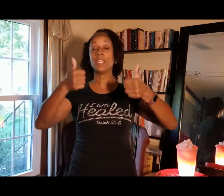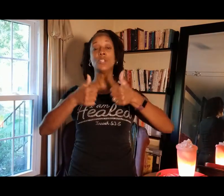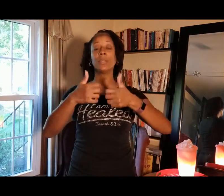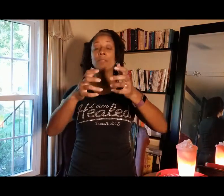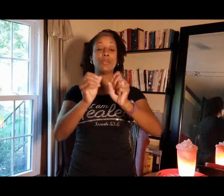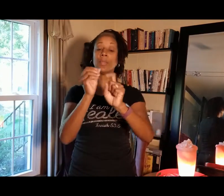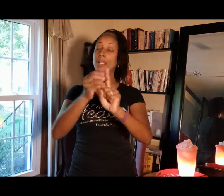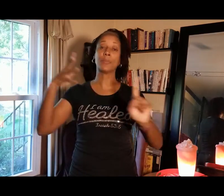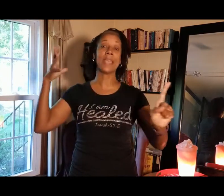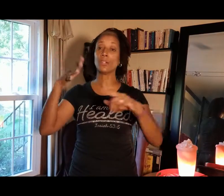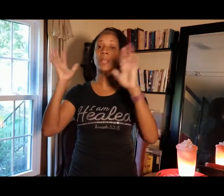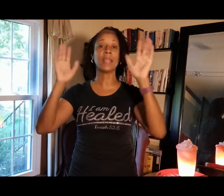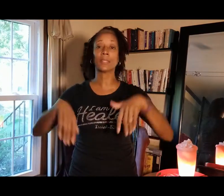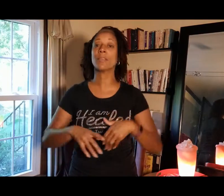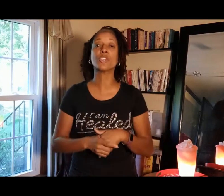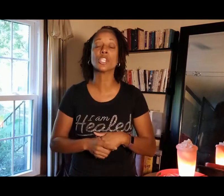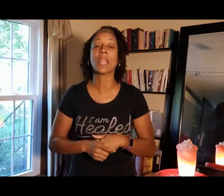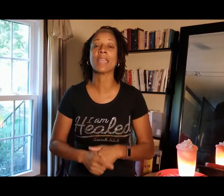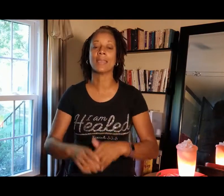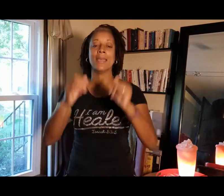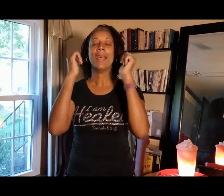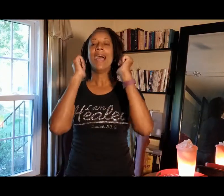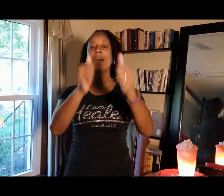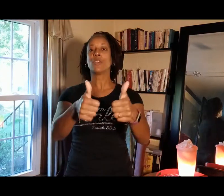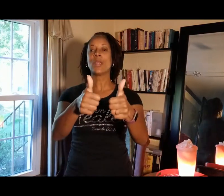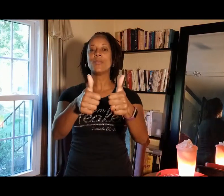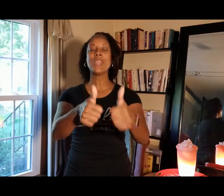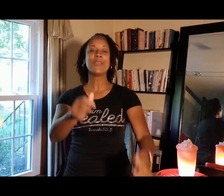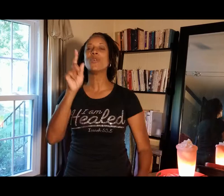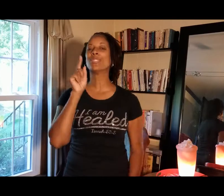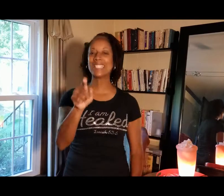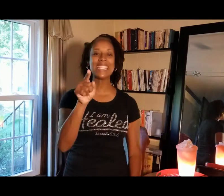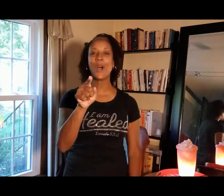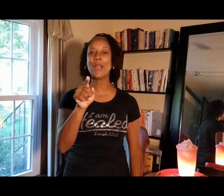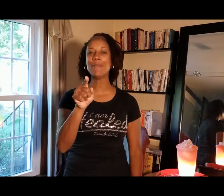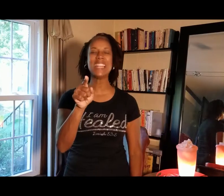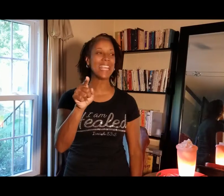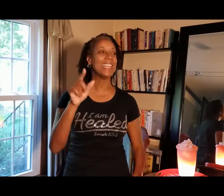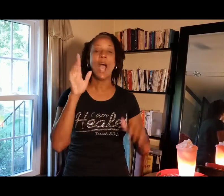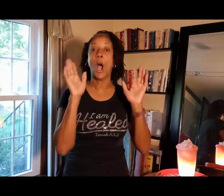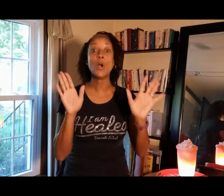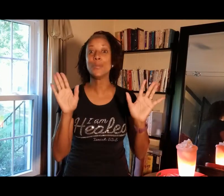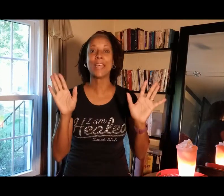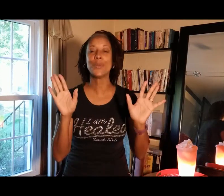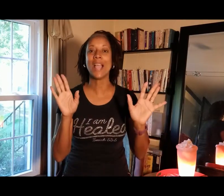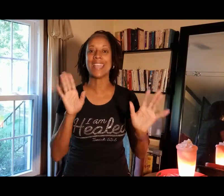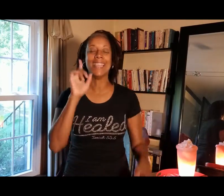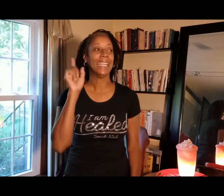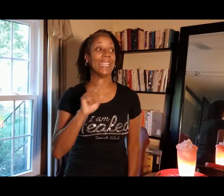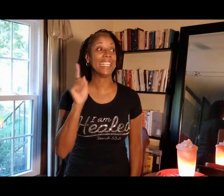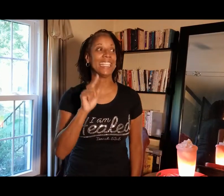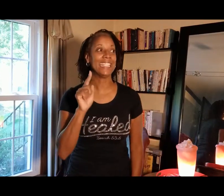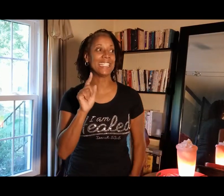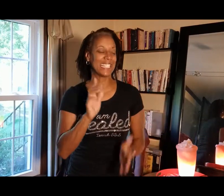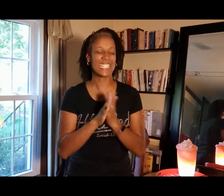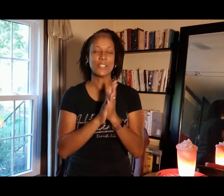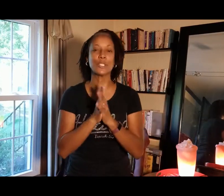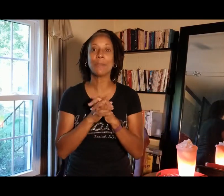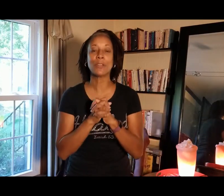then you can, you can expand on it as much as you like. Have a great week. We'll see you on Monday. Oh, by the way, it is still spirit